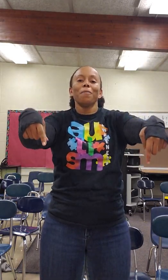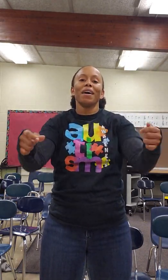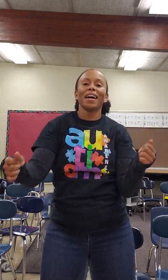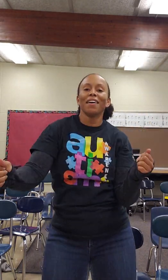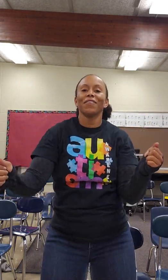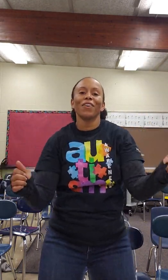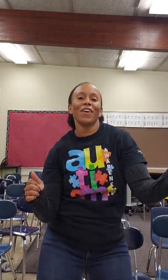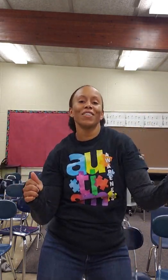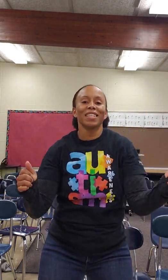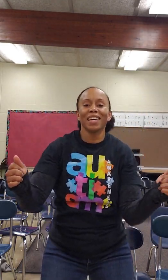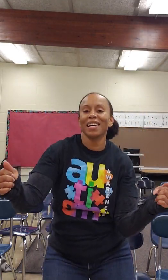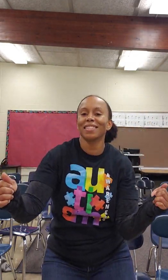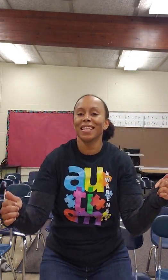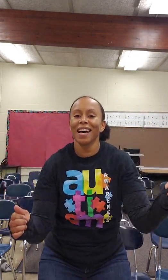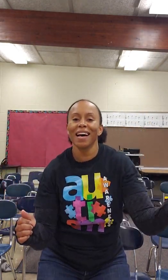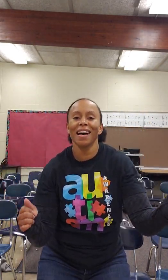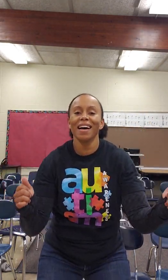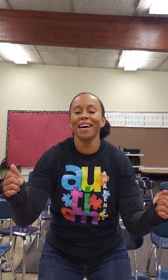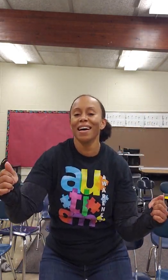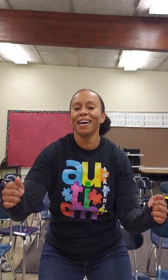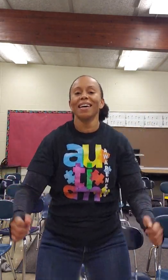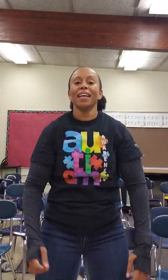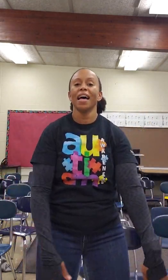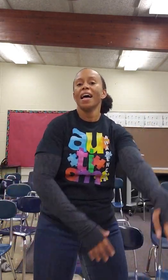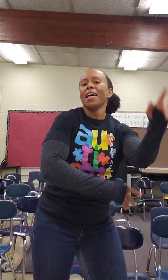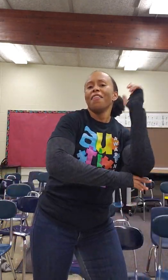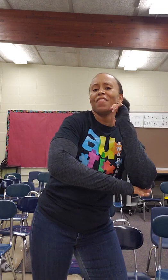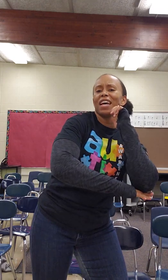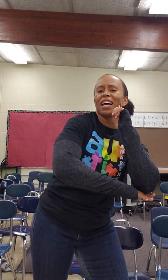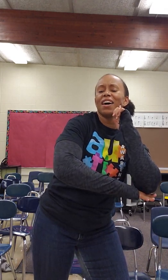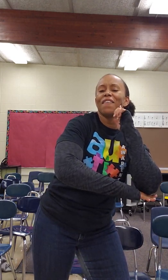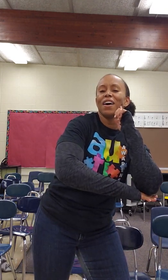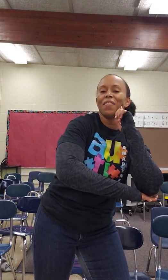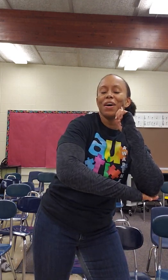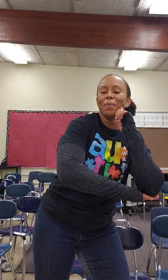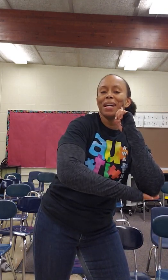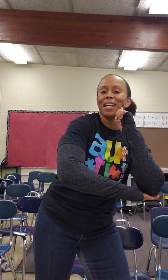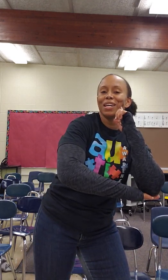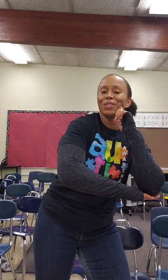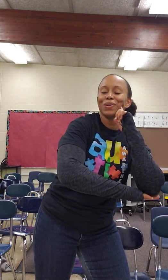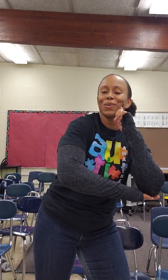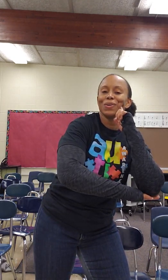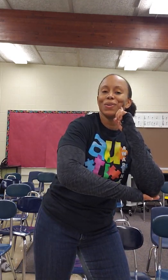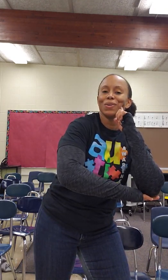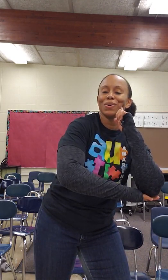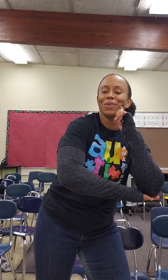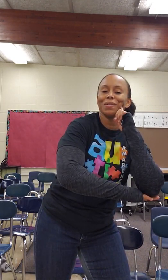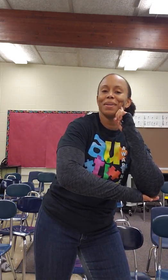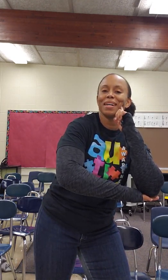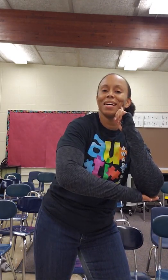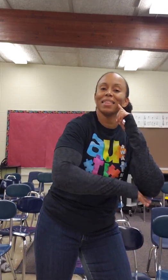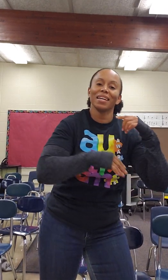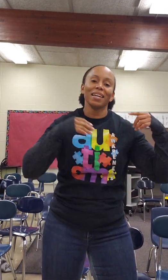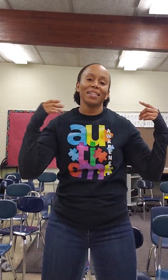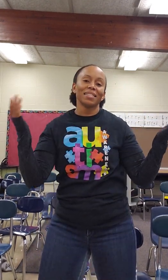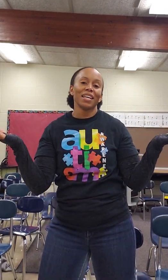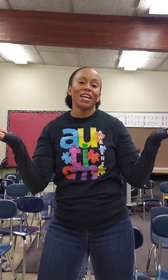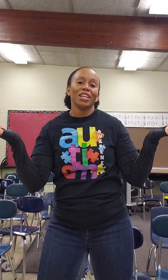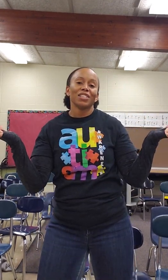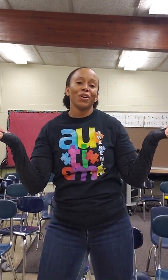but I feel cozy inside. Think of all that we can do with this snow.